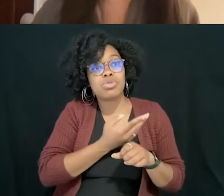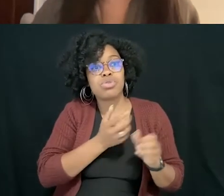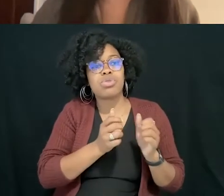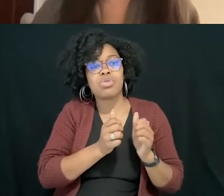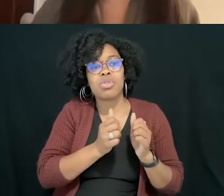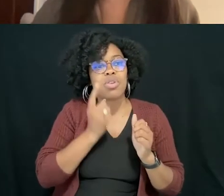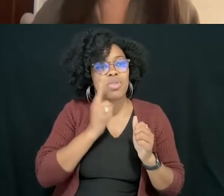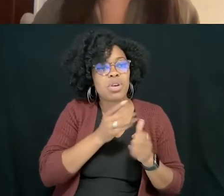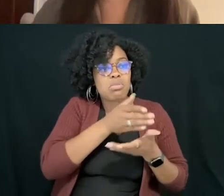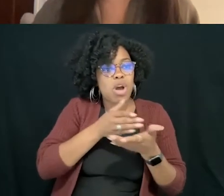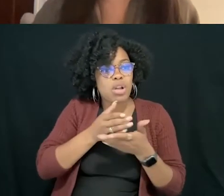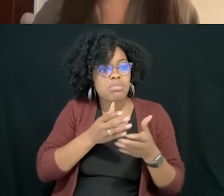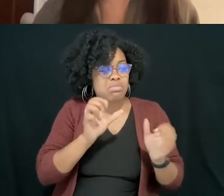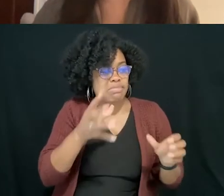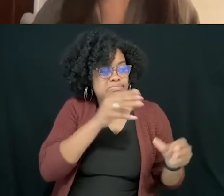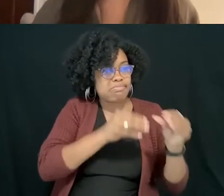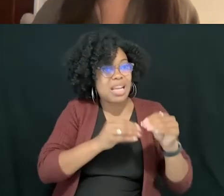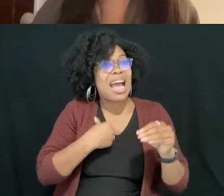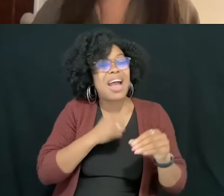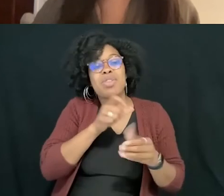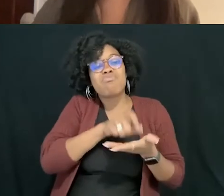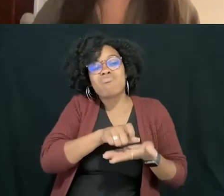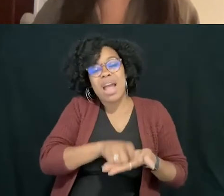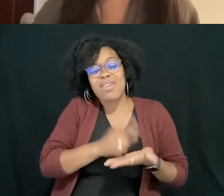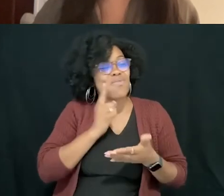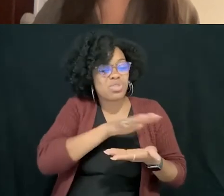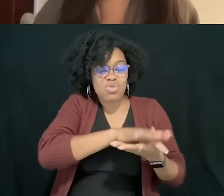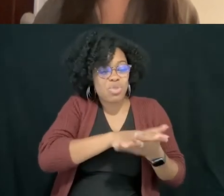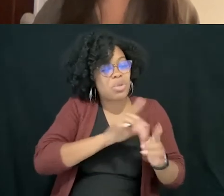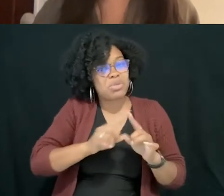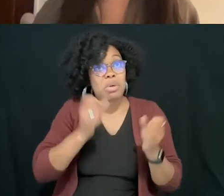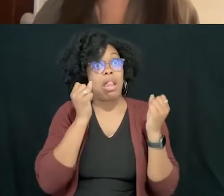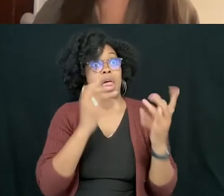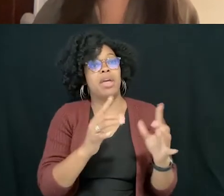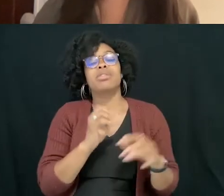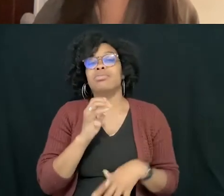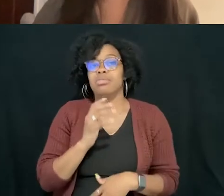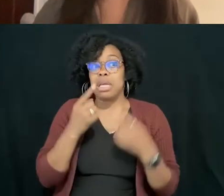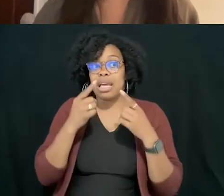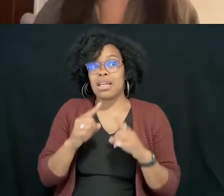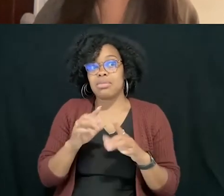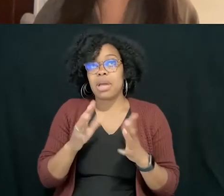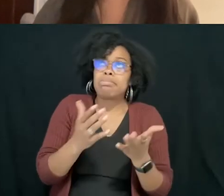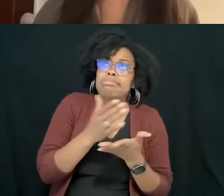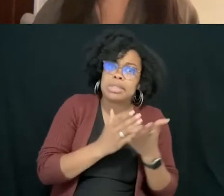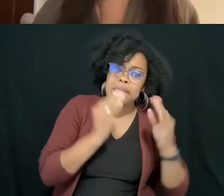I really write them not for a school setting. So there's a lot in them. So teachers, some teachers use them as a textbook and